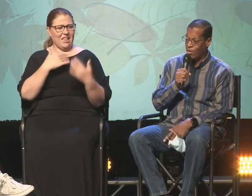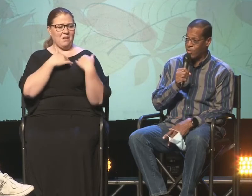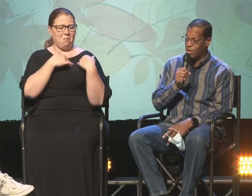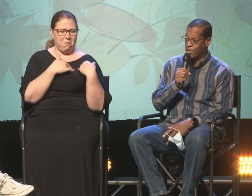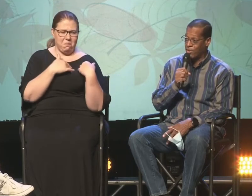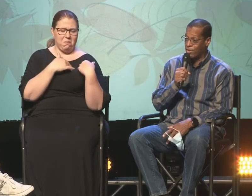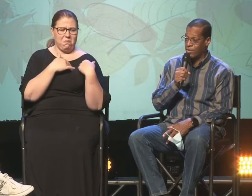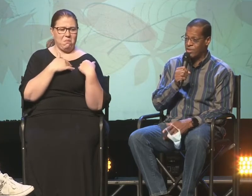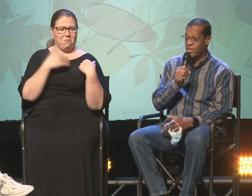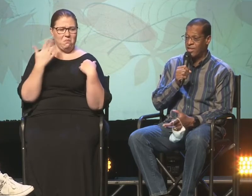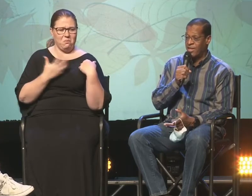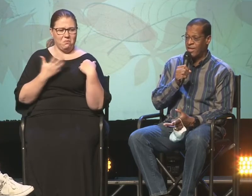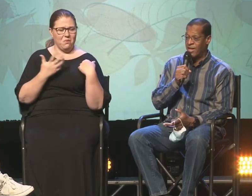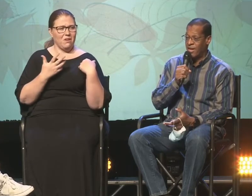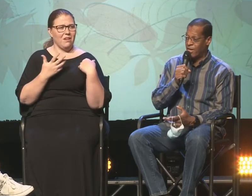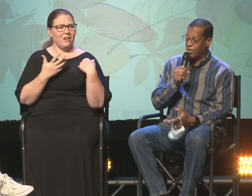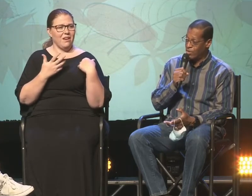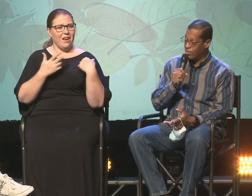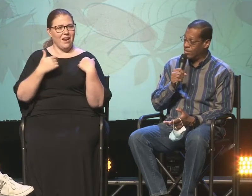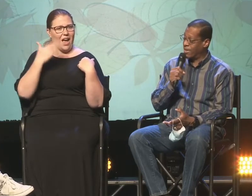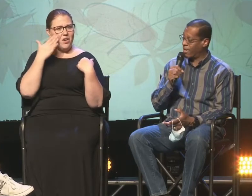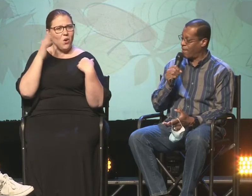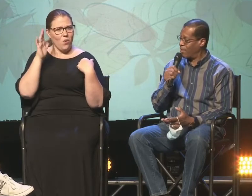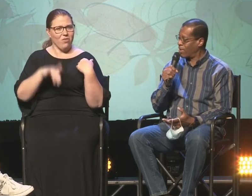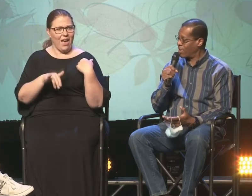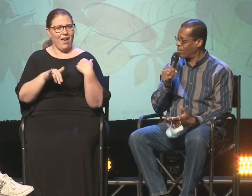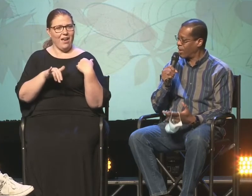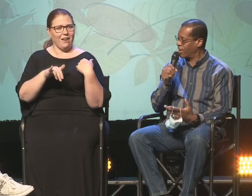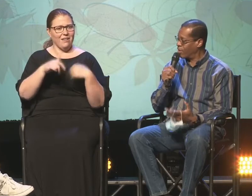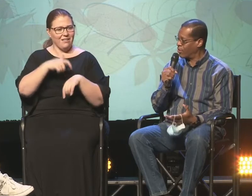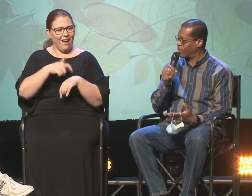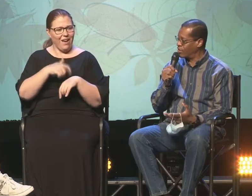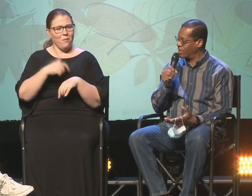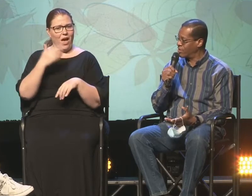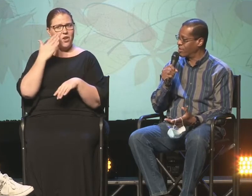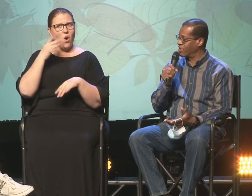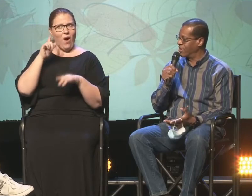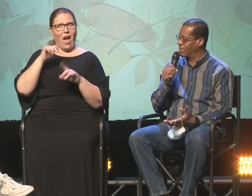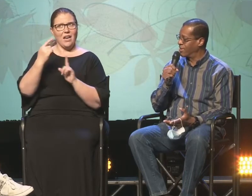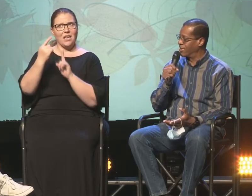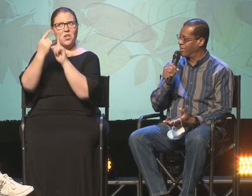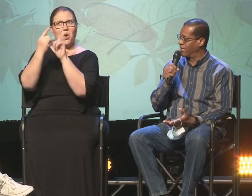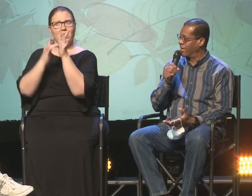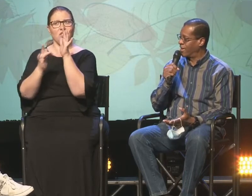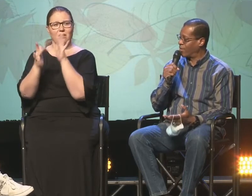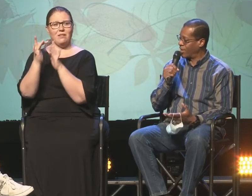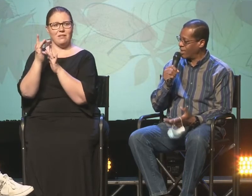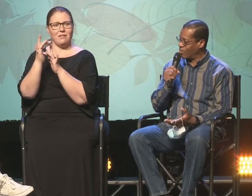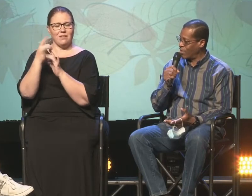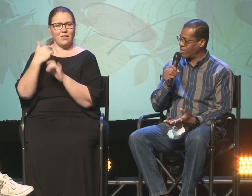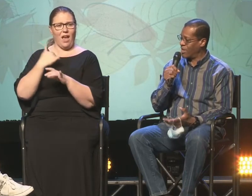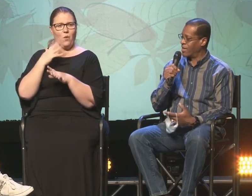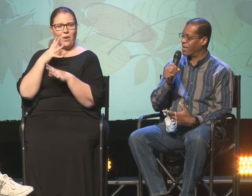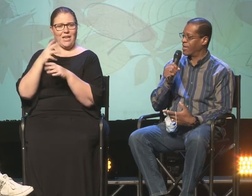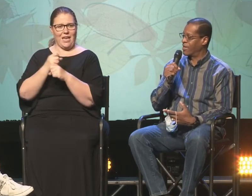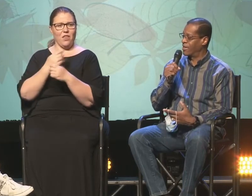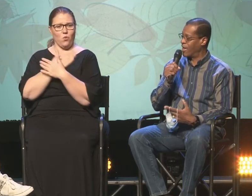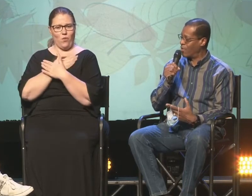feel like I'm carrying the weight of the world on my shoulders. And I knew, at that point, I knew I could go to Jesus and I would get the